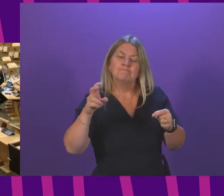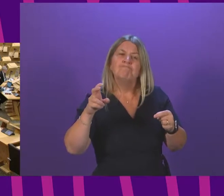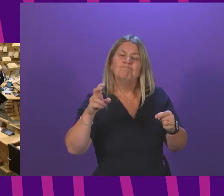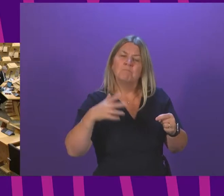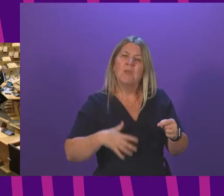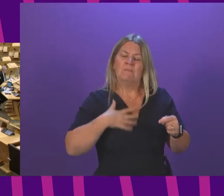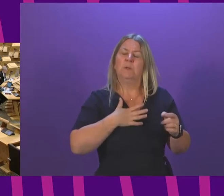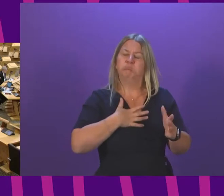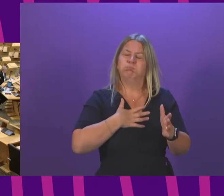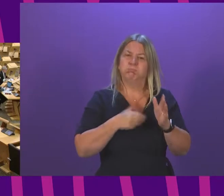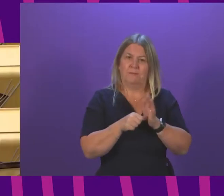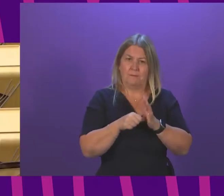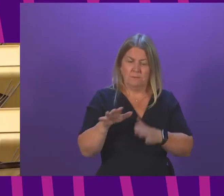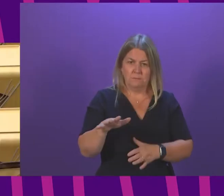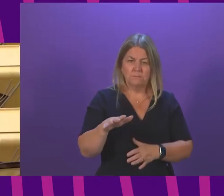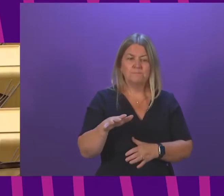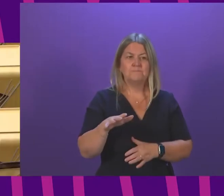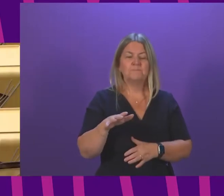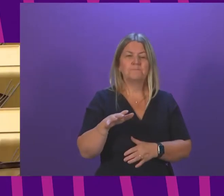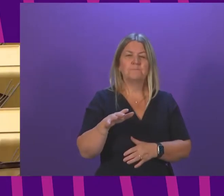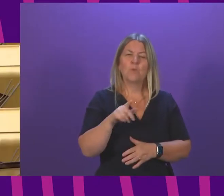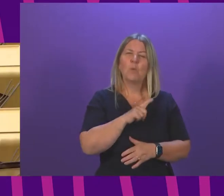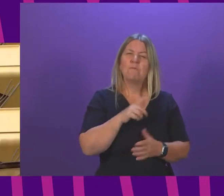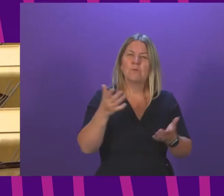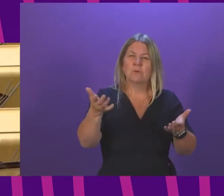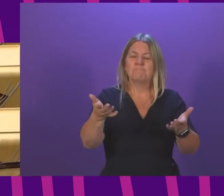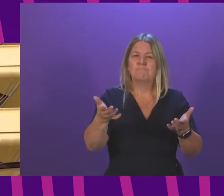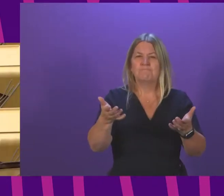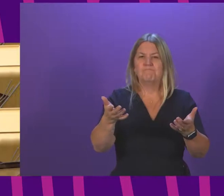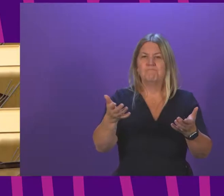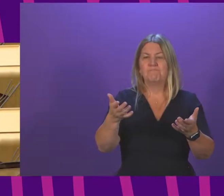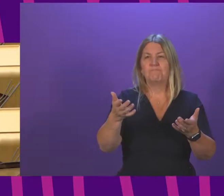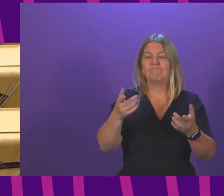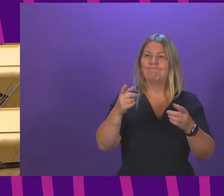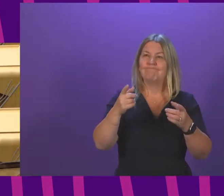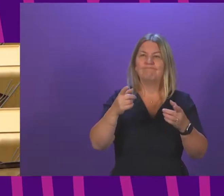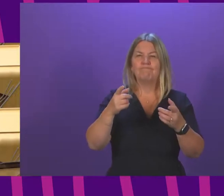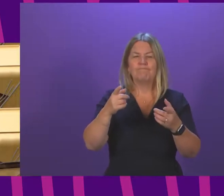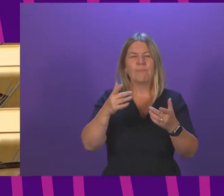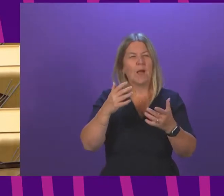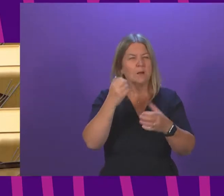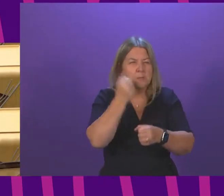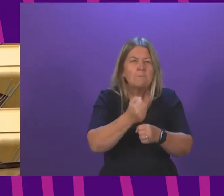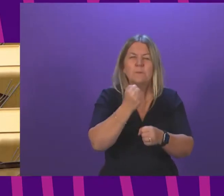that I find the most difficult because institutions of government